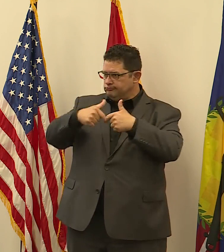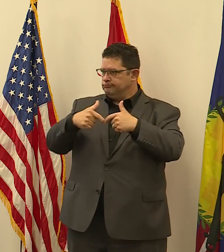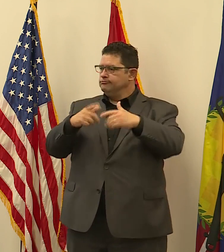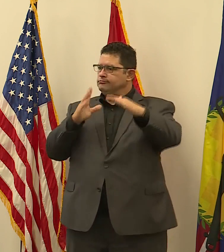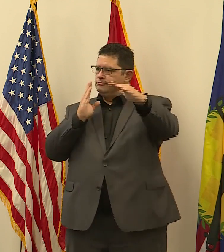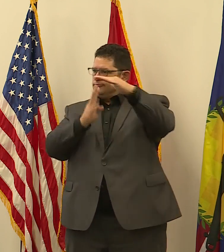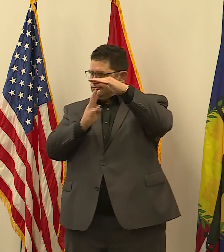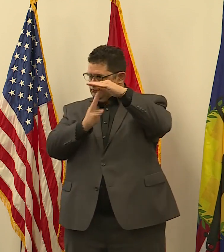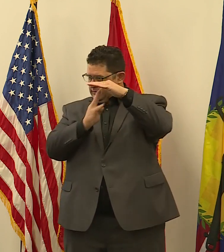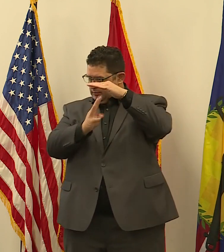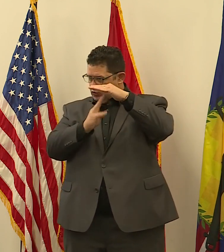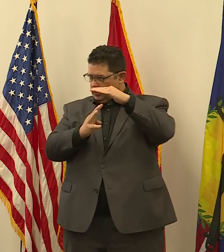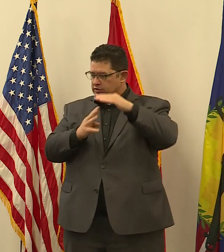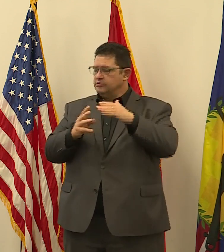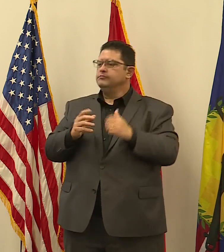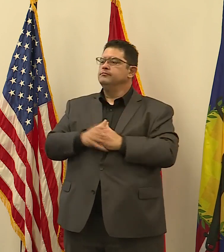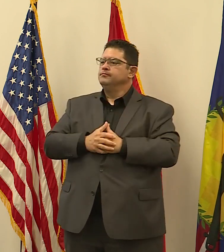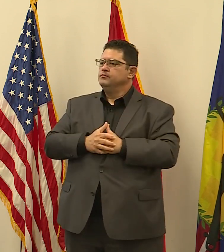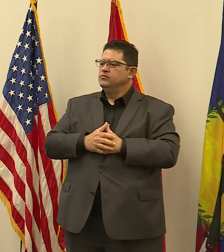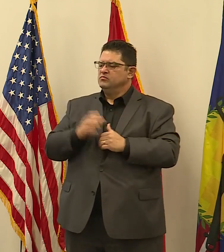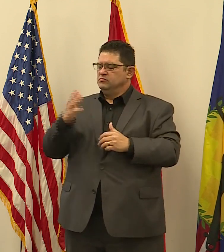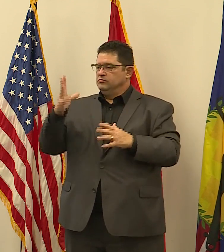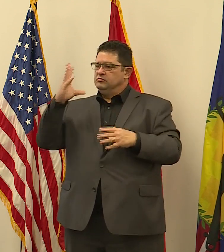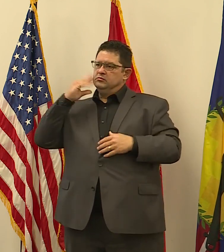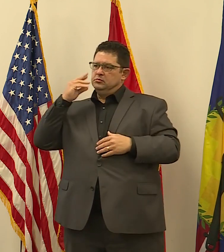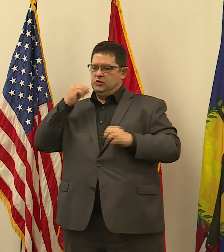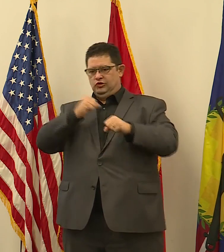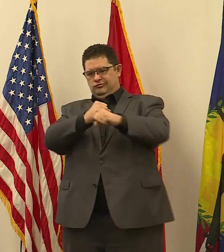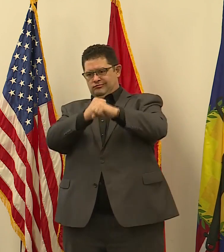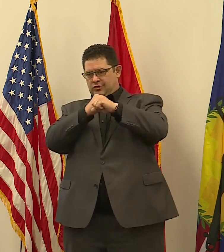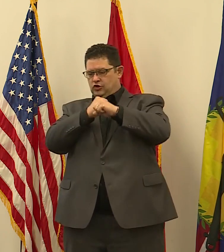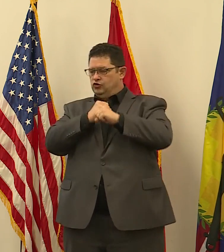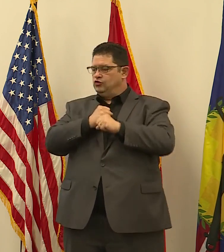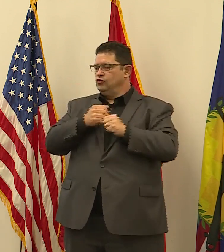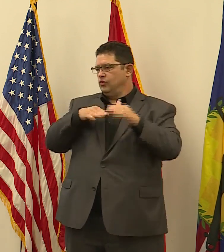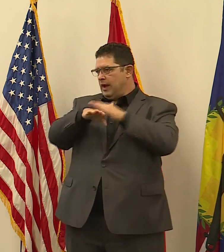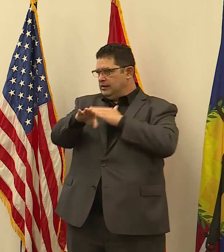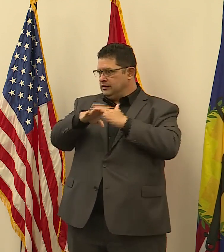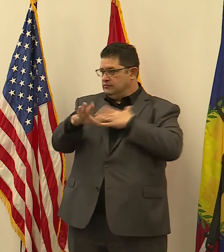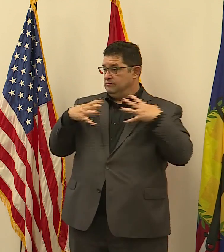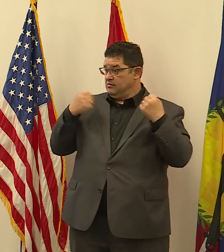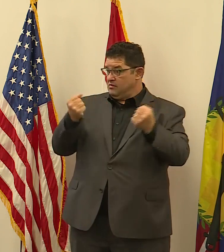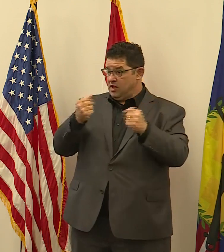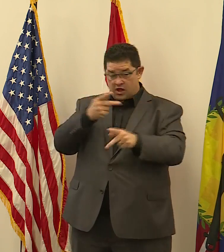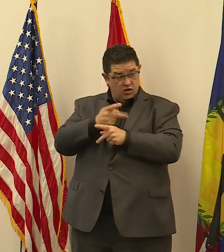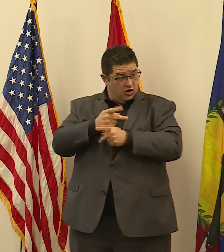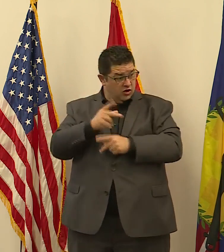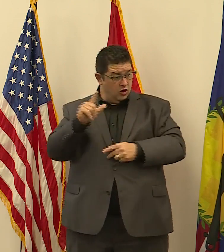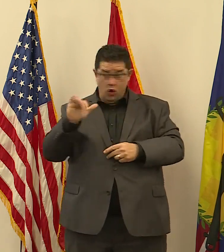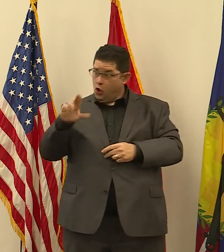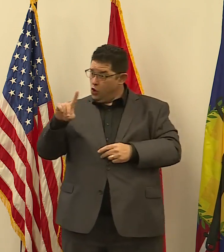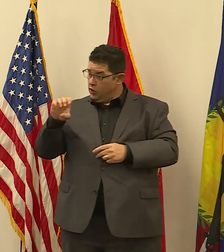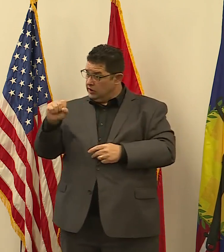refugees who encounter barriers to access to health care. So, Lourdes, would you like to come forward?